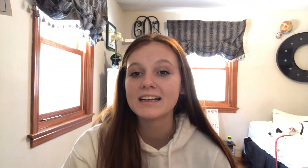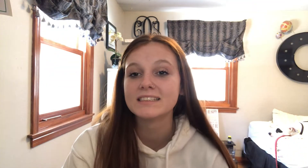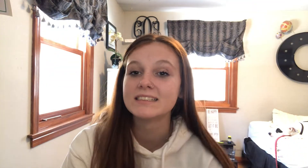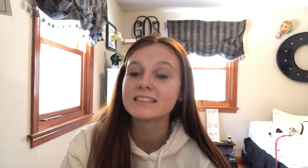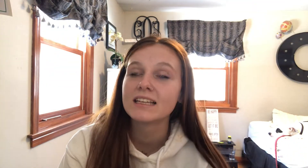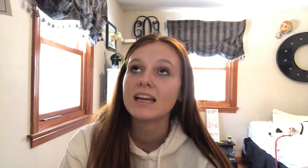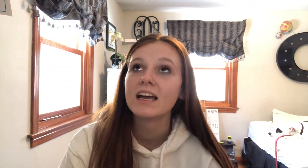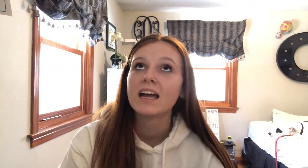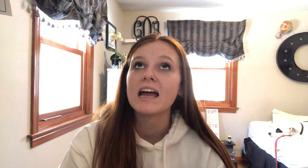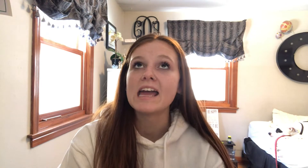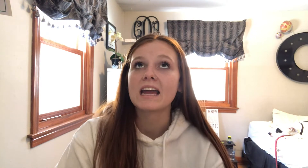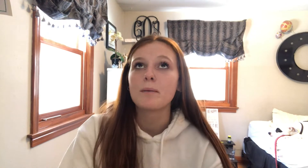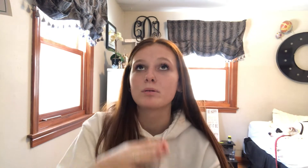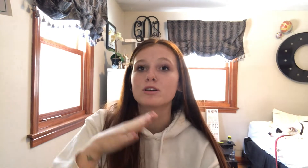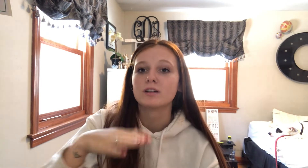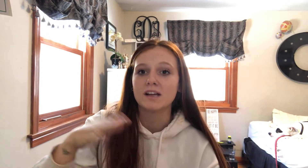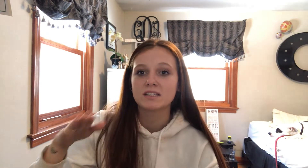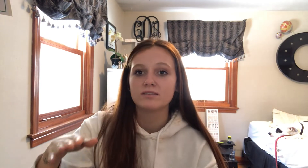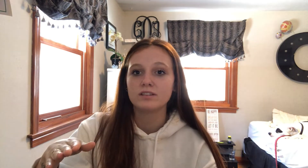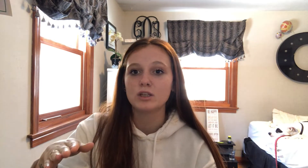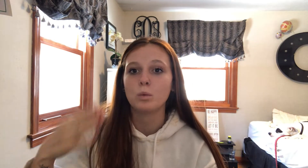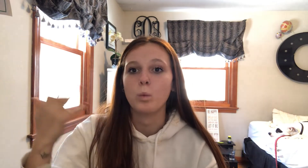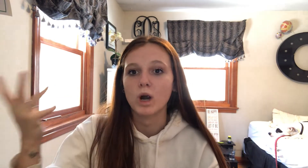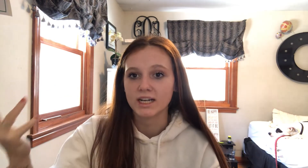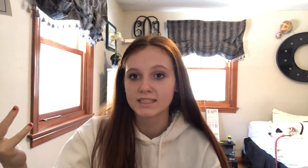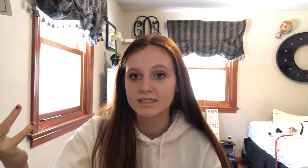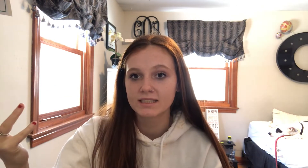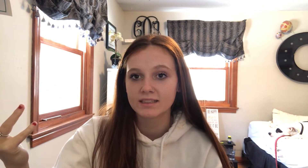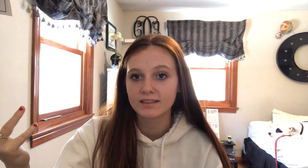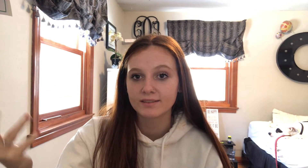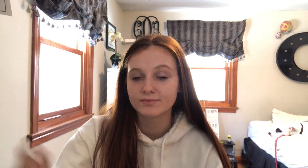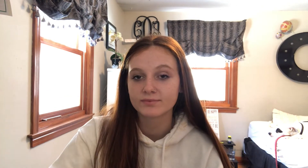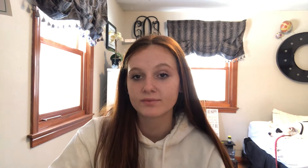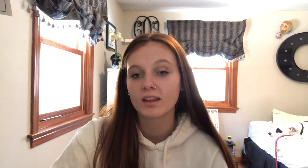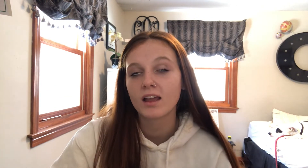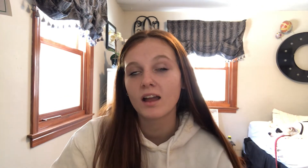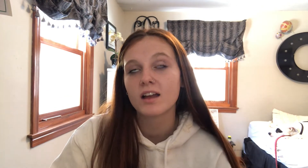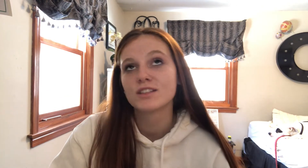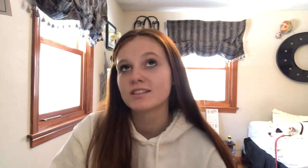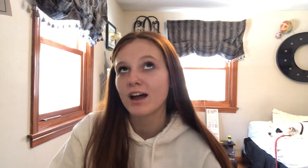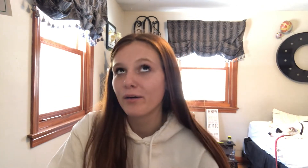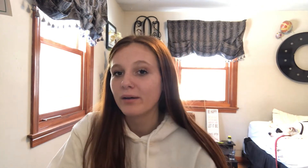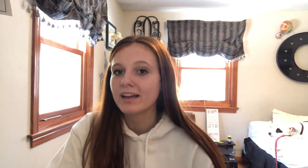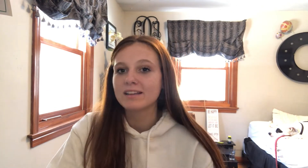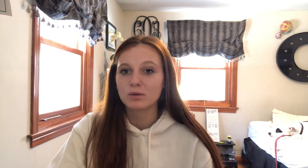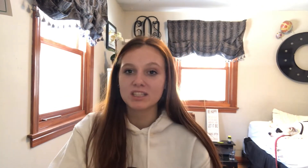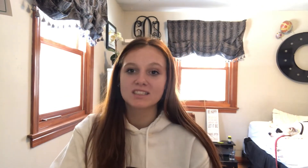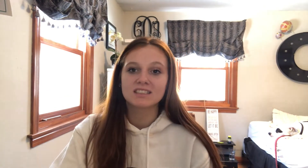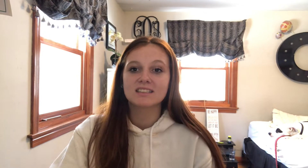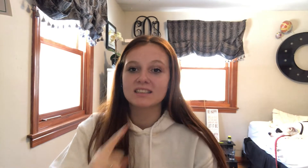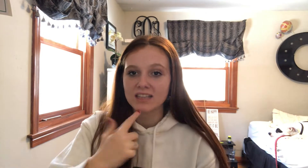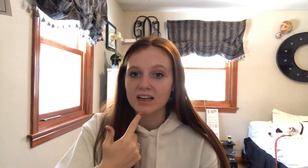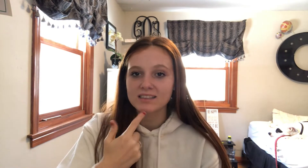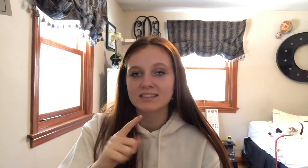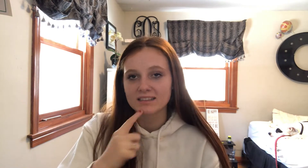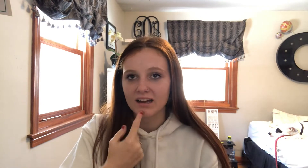it got progressively worse. So, which sucks. It sucks.